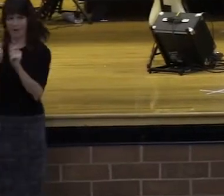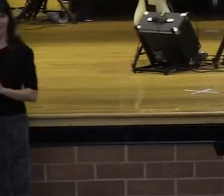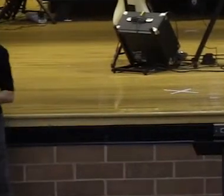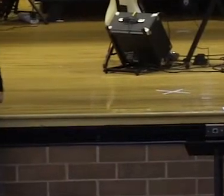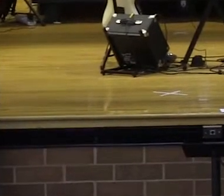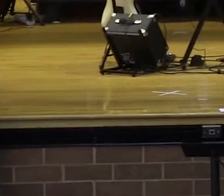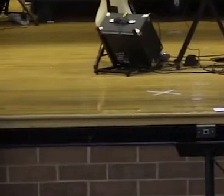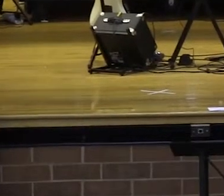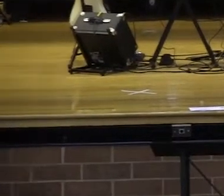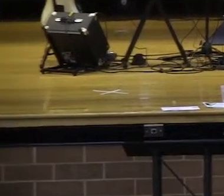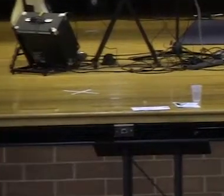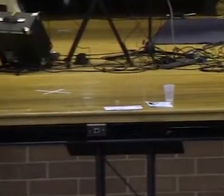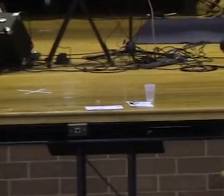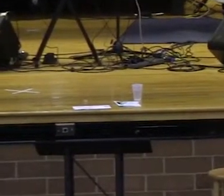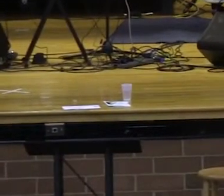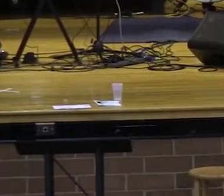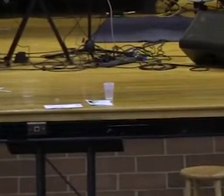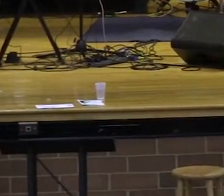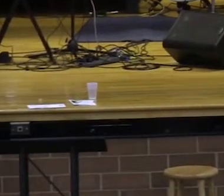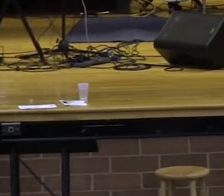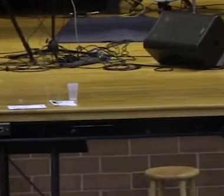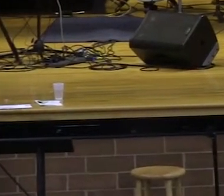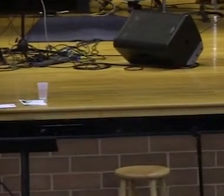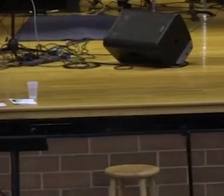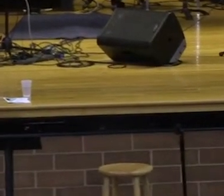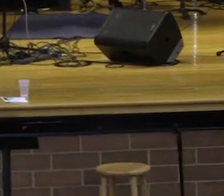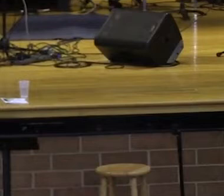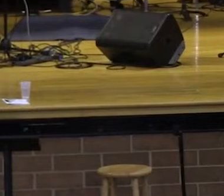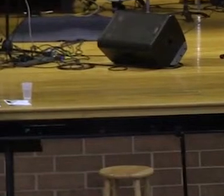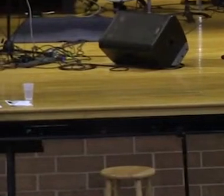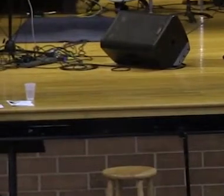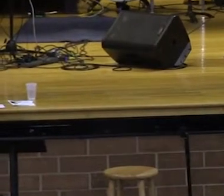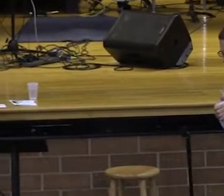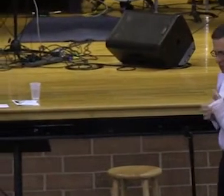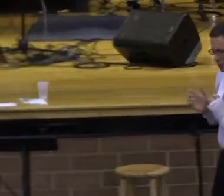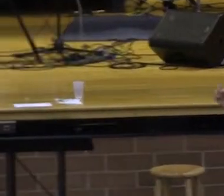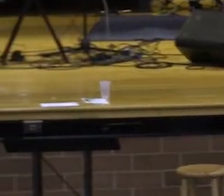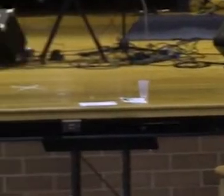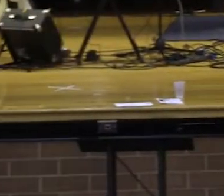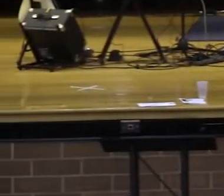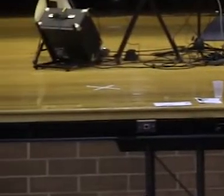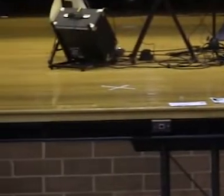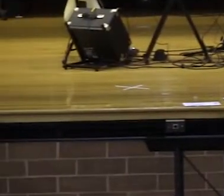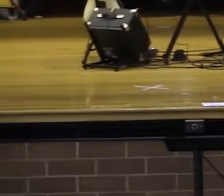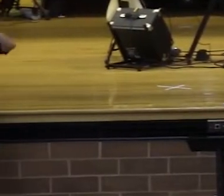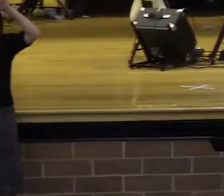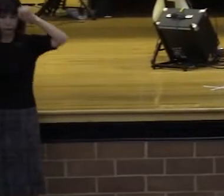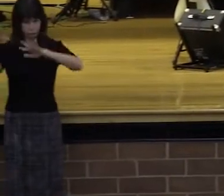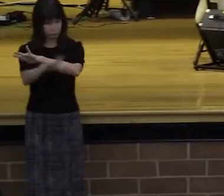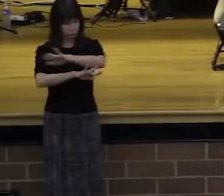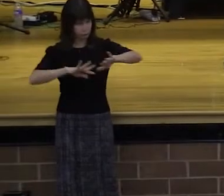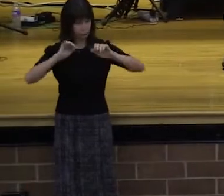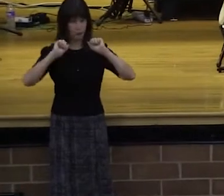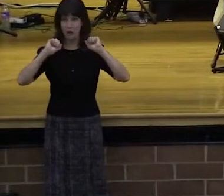And Lord, we ask that you would teach us this morning. Father, I pray for your anointing. I everyone would have ears to hear, and